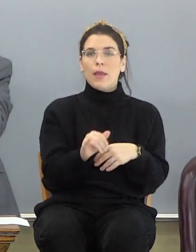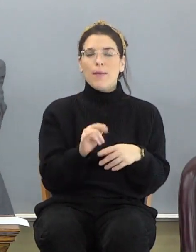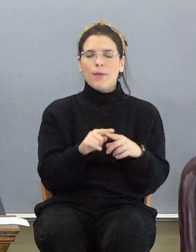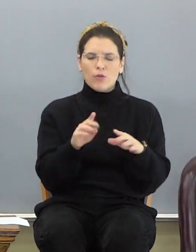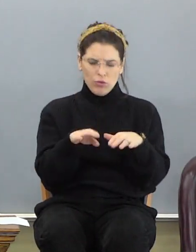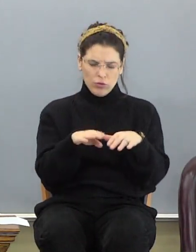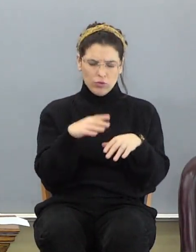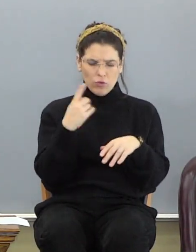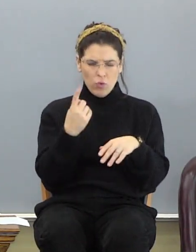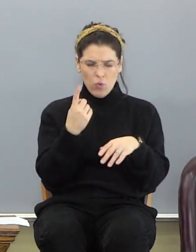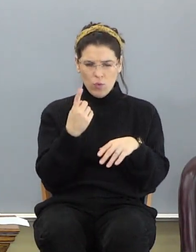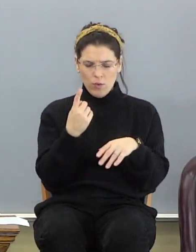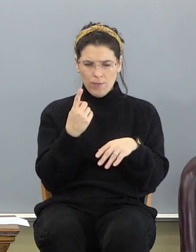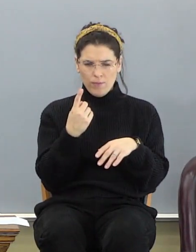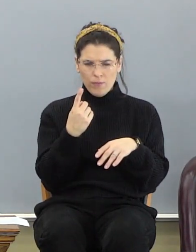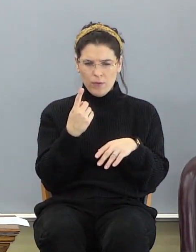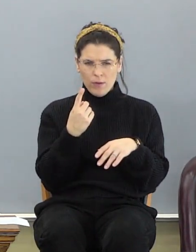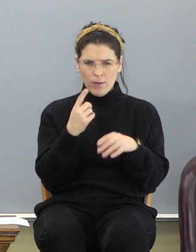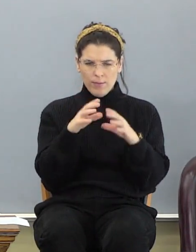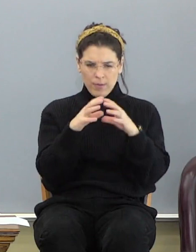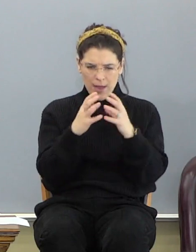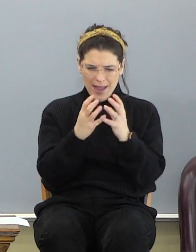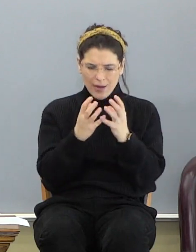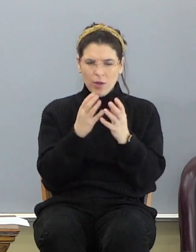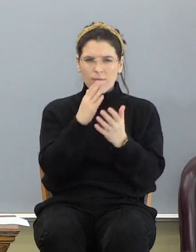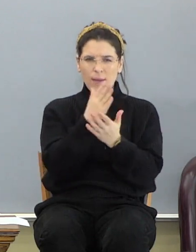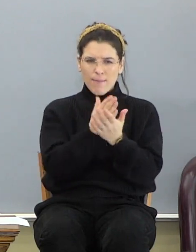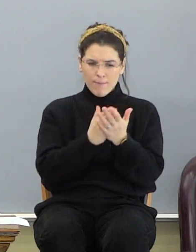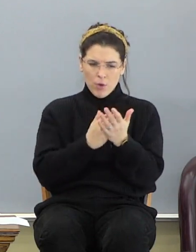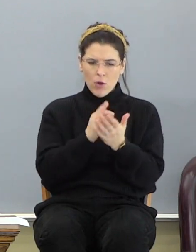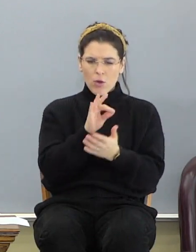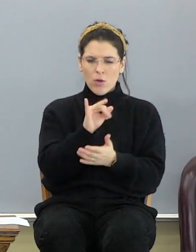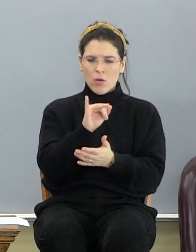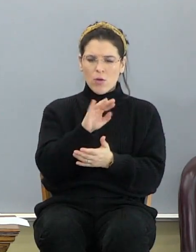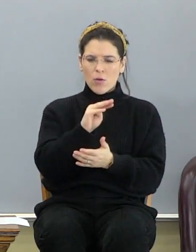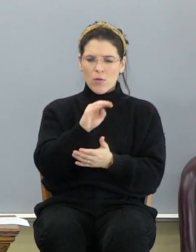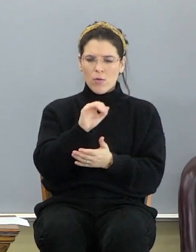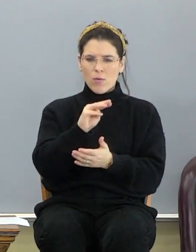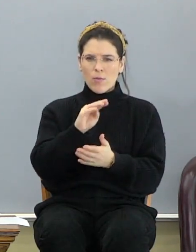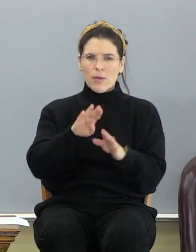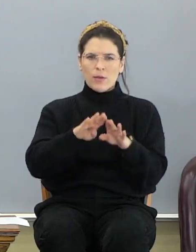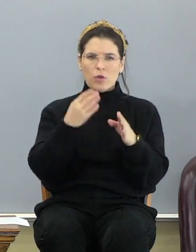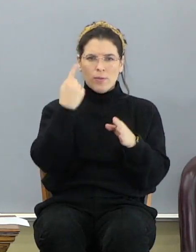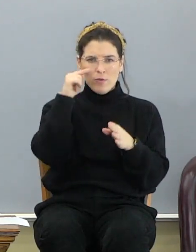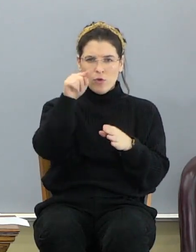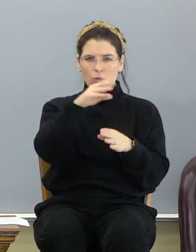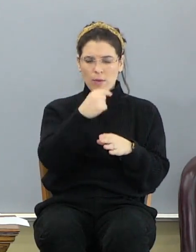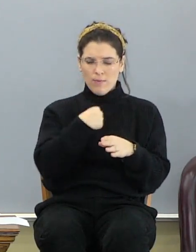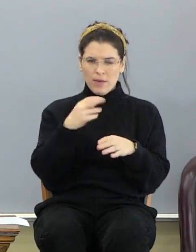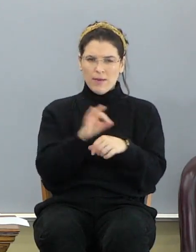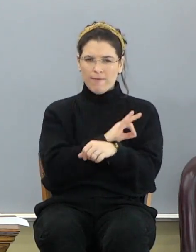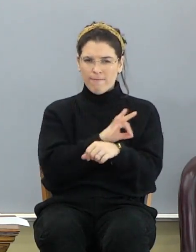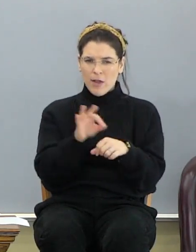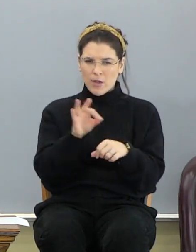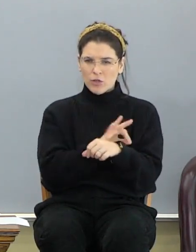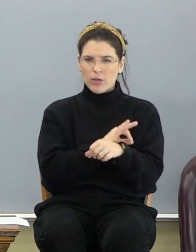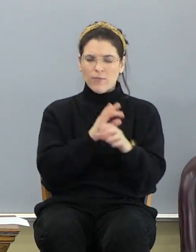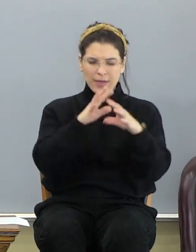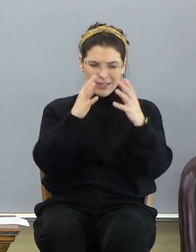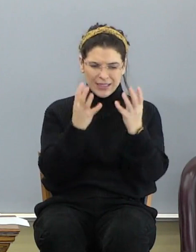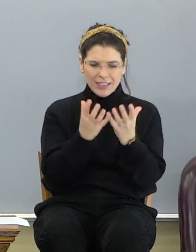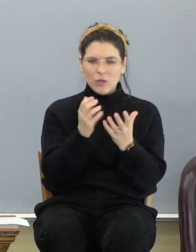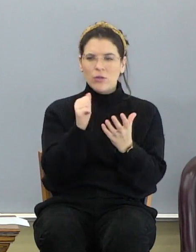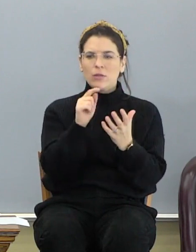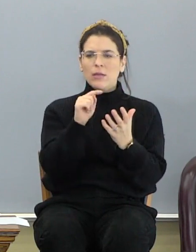But there's only a particular part of that firmament that is open for you and me to function in. And that's the atmosphere